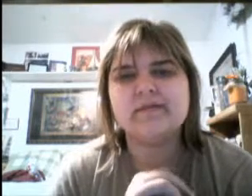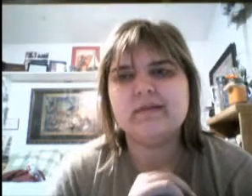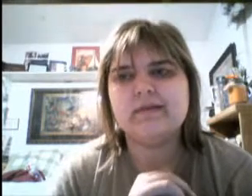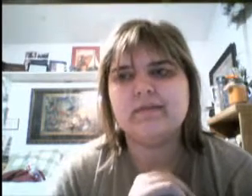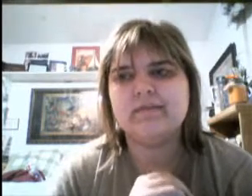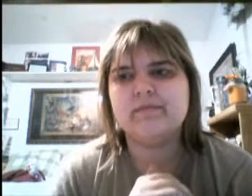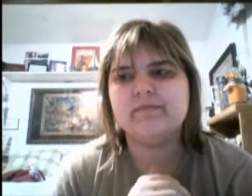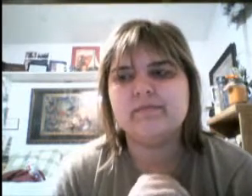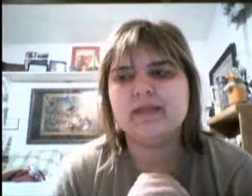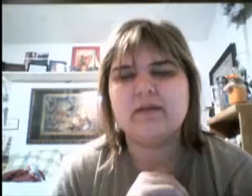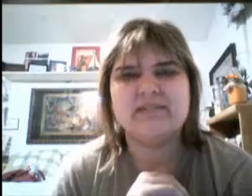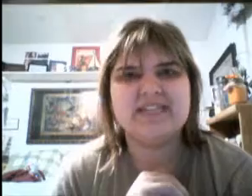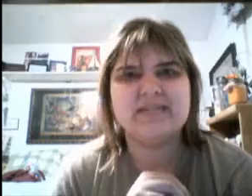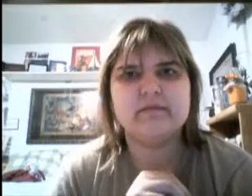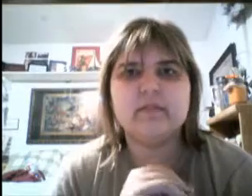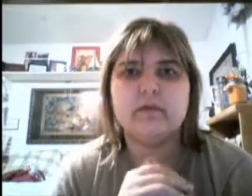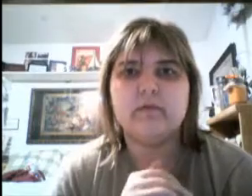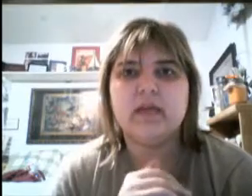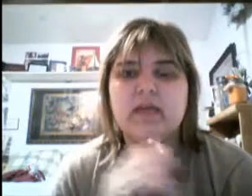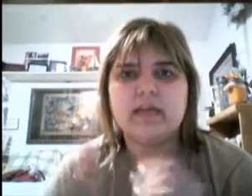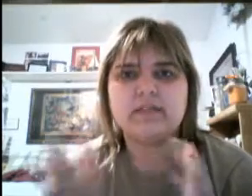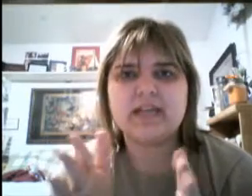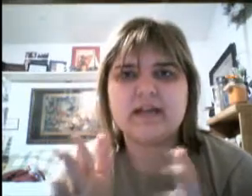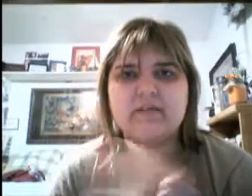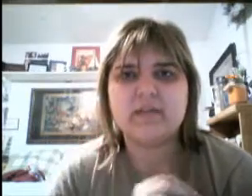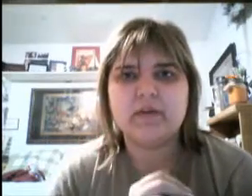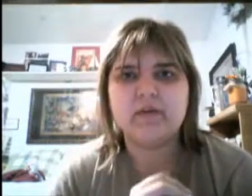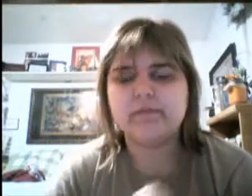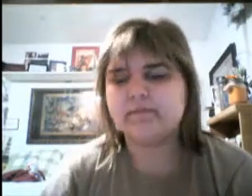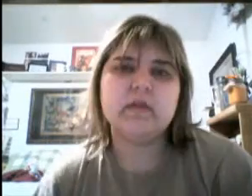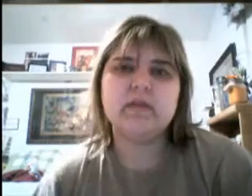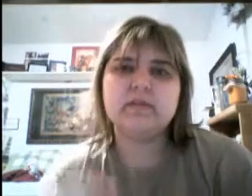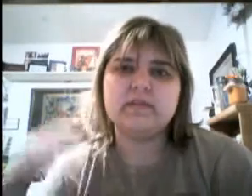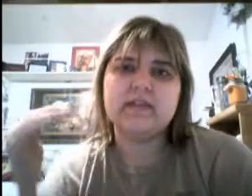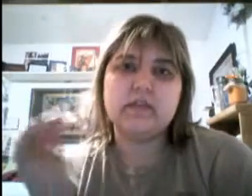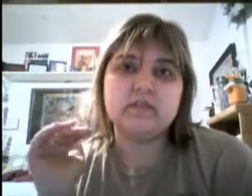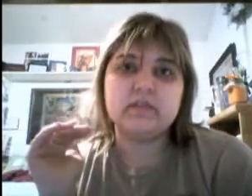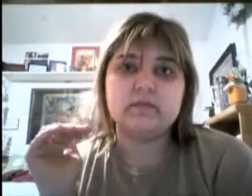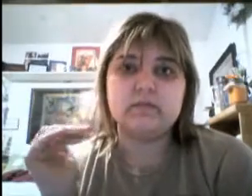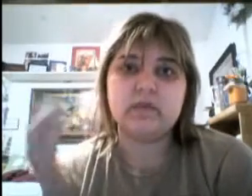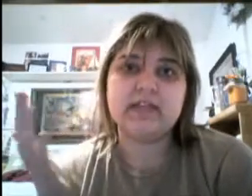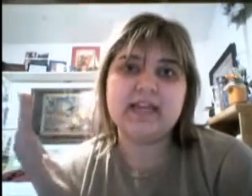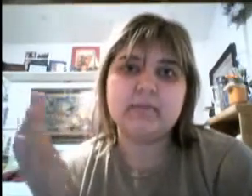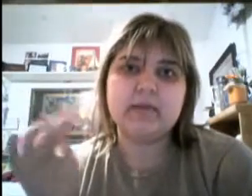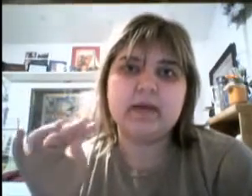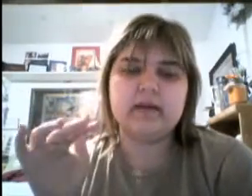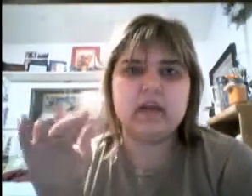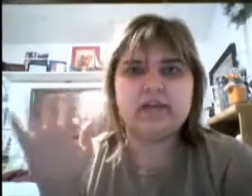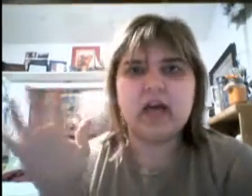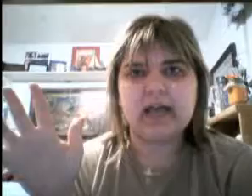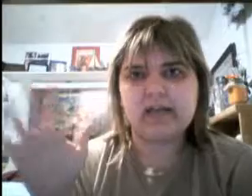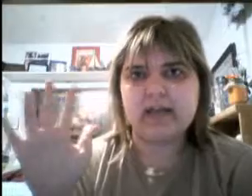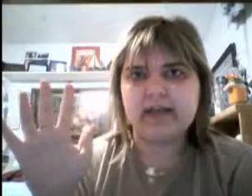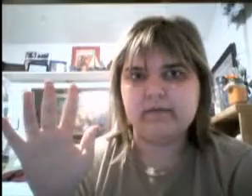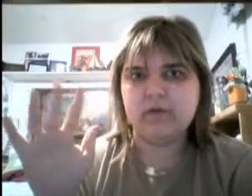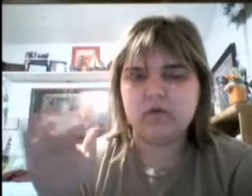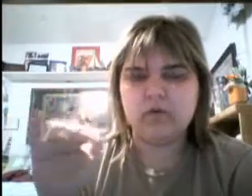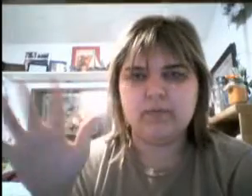um, and that was it. So that was kind of in the middle. Something that was really neat, but not the highlight of the whole